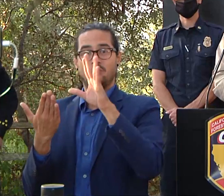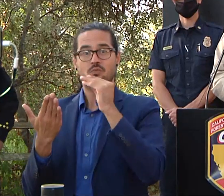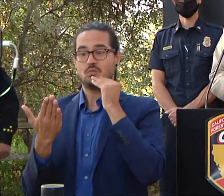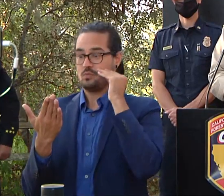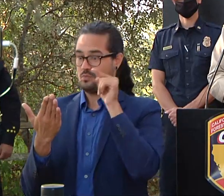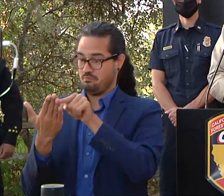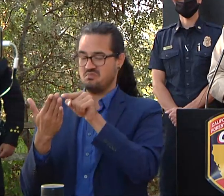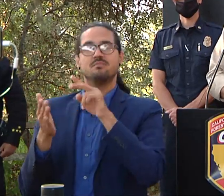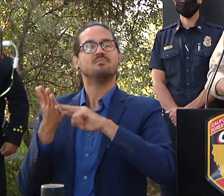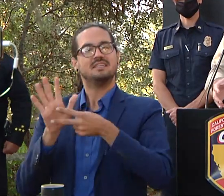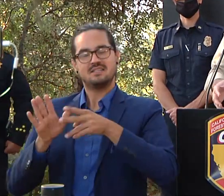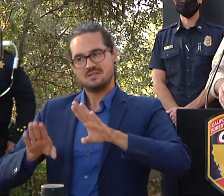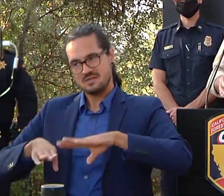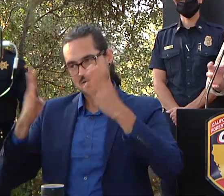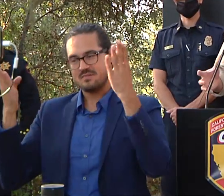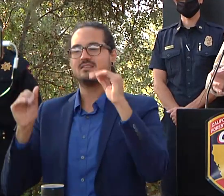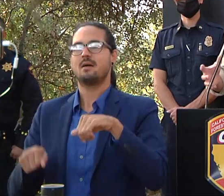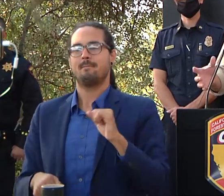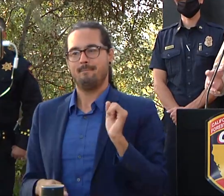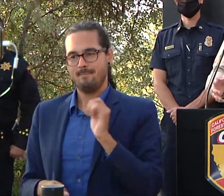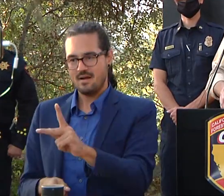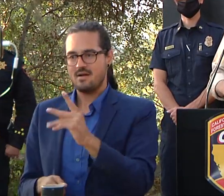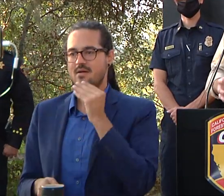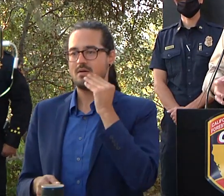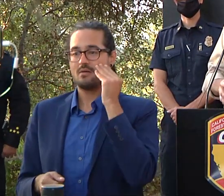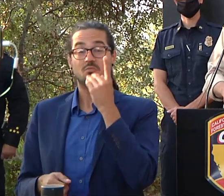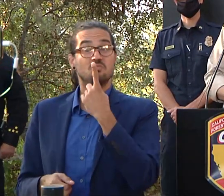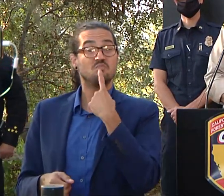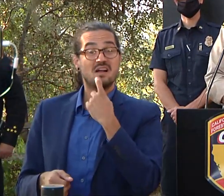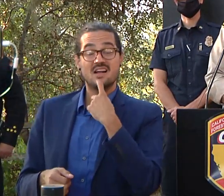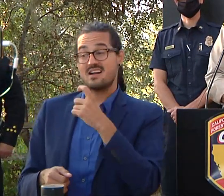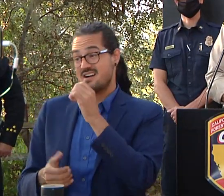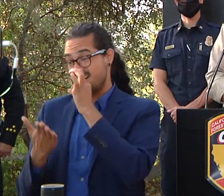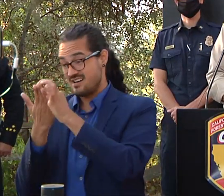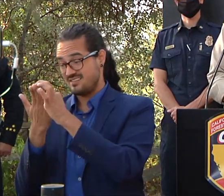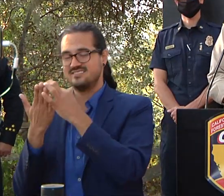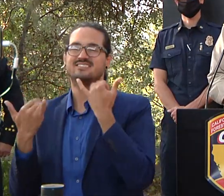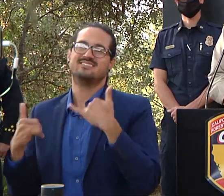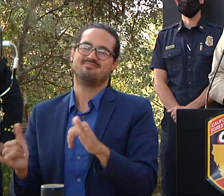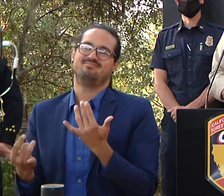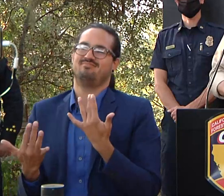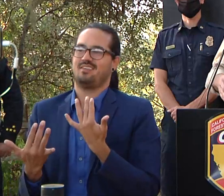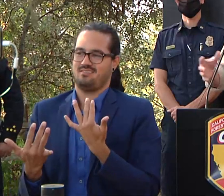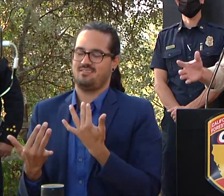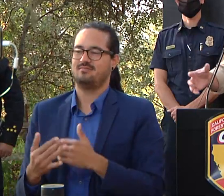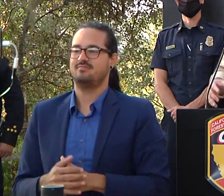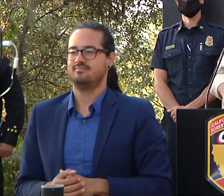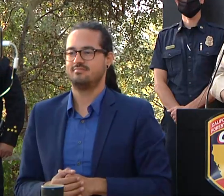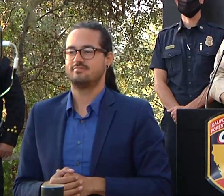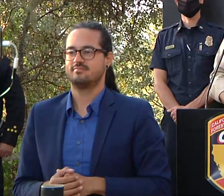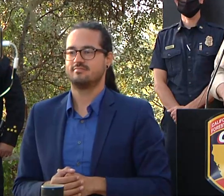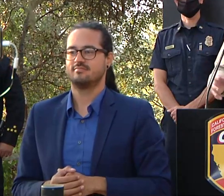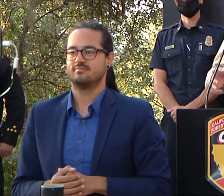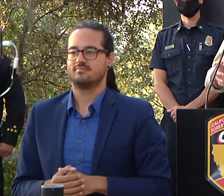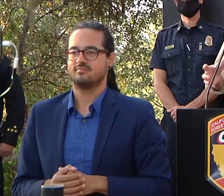another thing so there's lots of there's going to be lots of emergency vehicles especially for folks here in scotts valley and then as areas we continue to repopulate you're going to see people